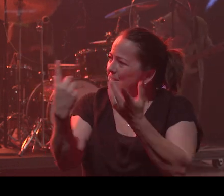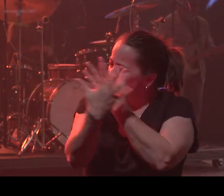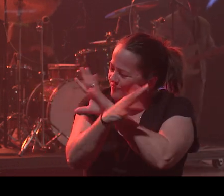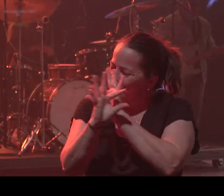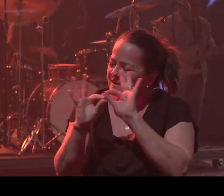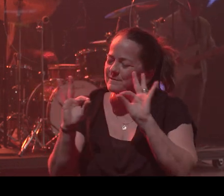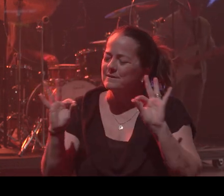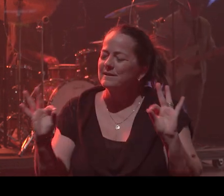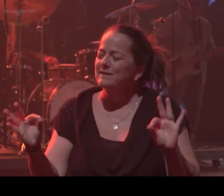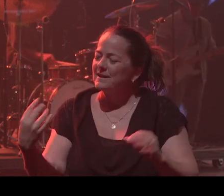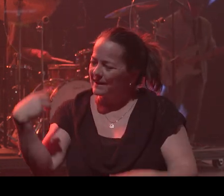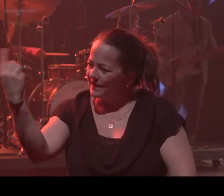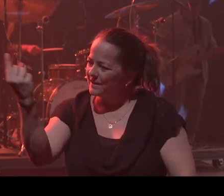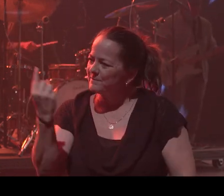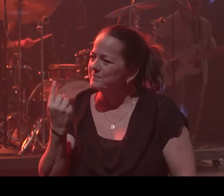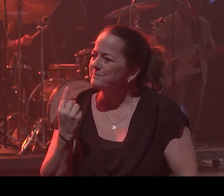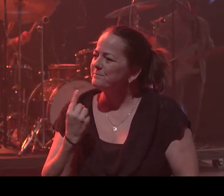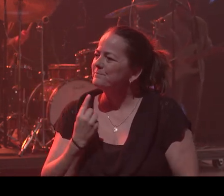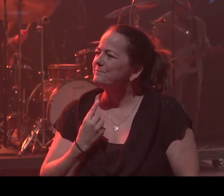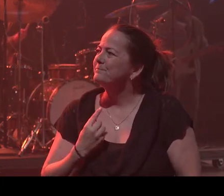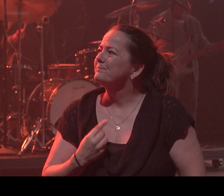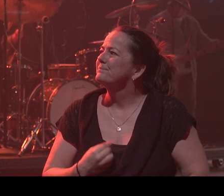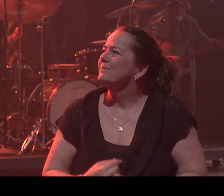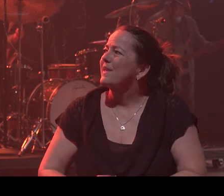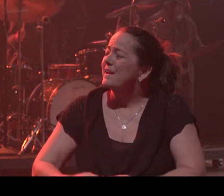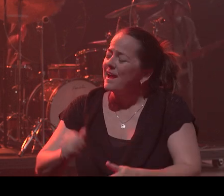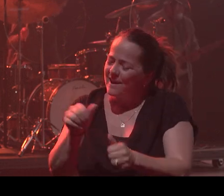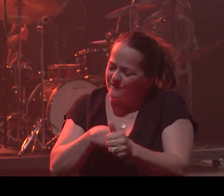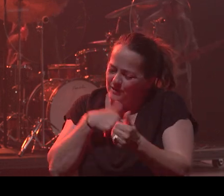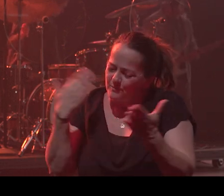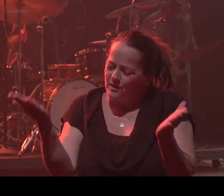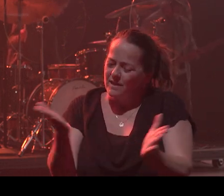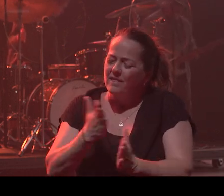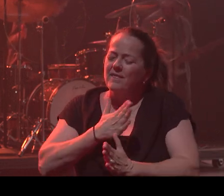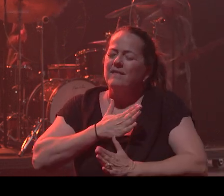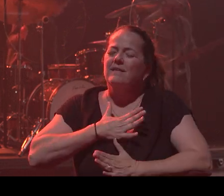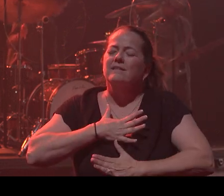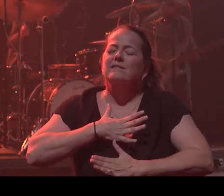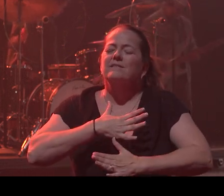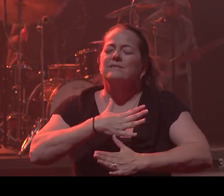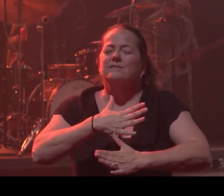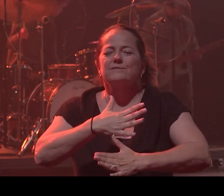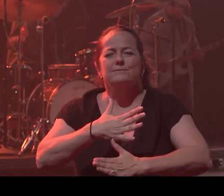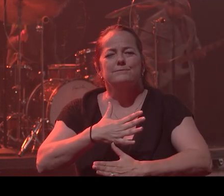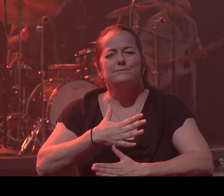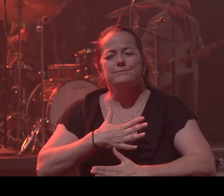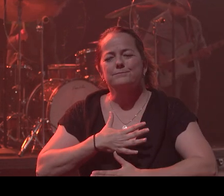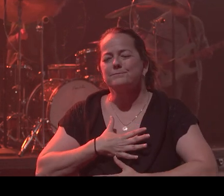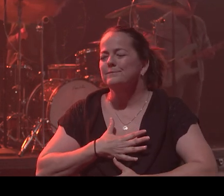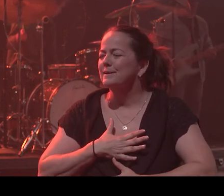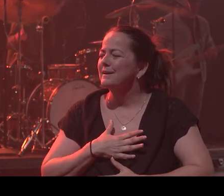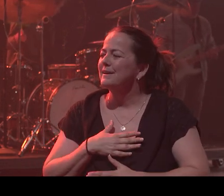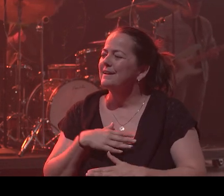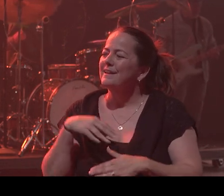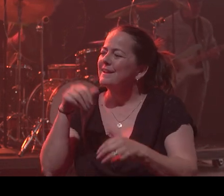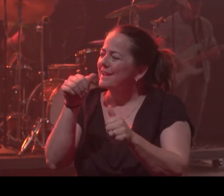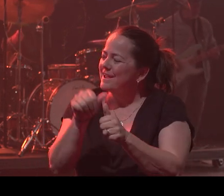come to me. In every breath, in every